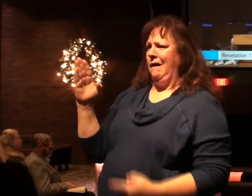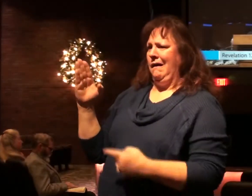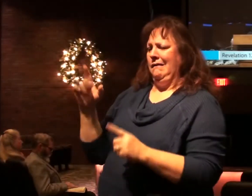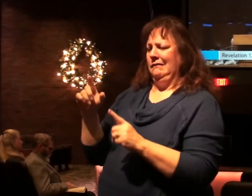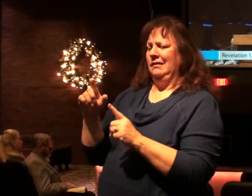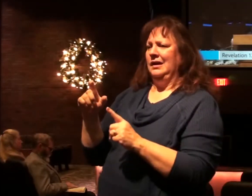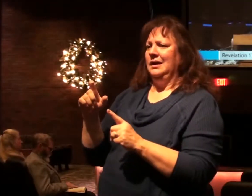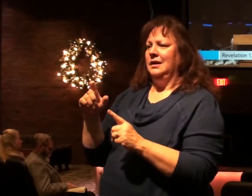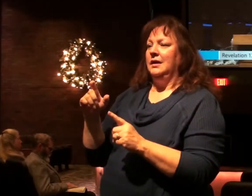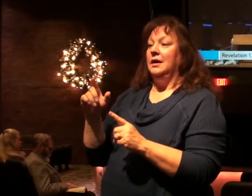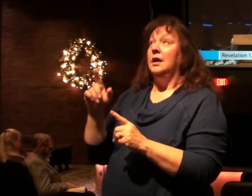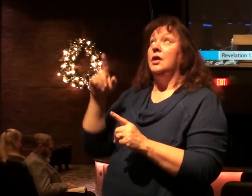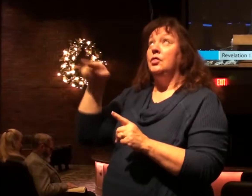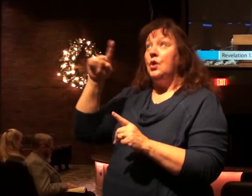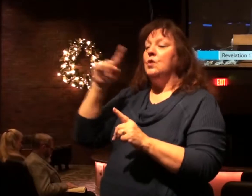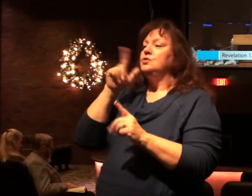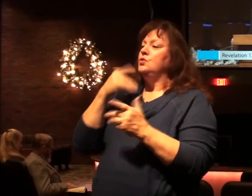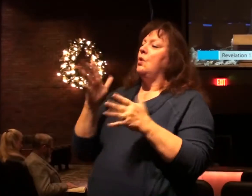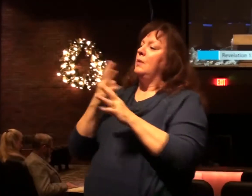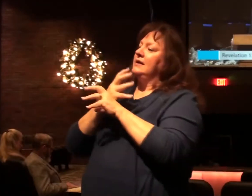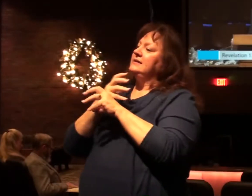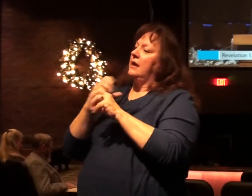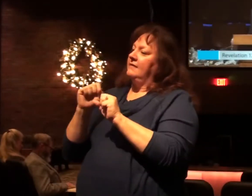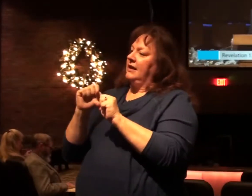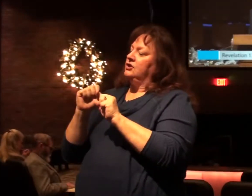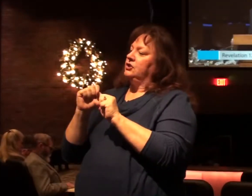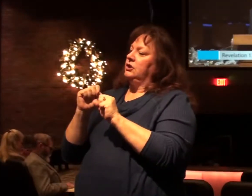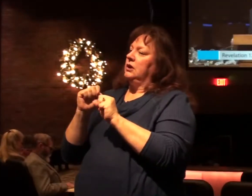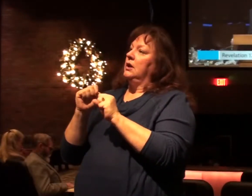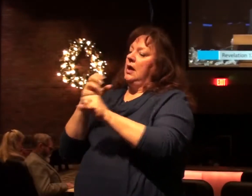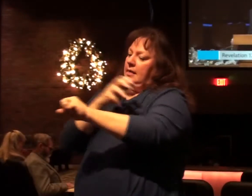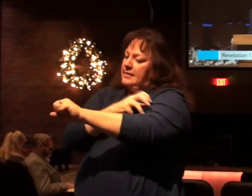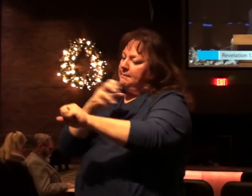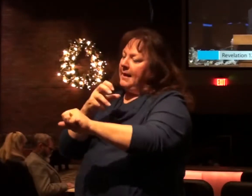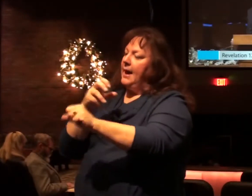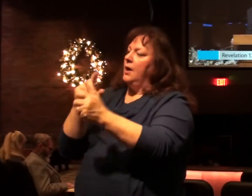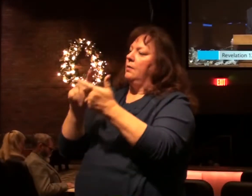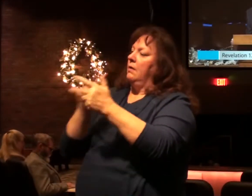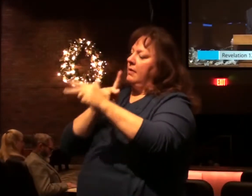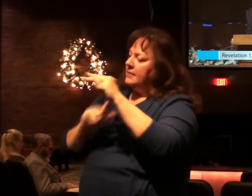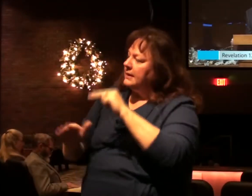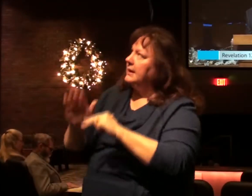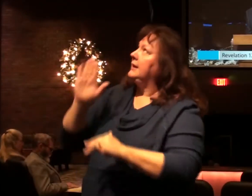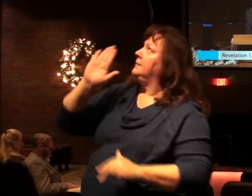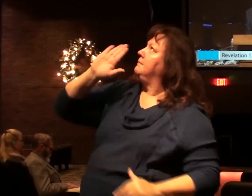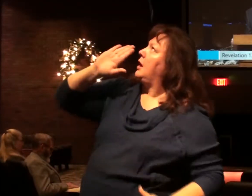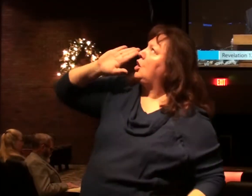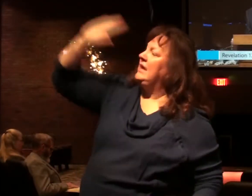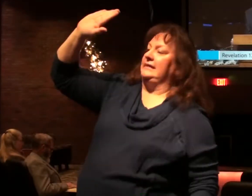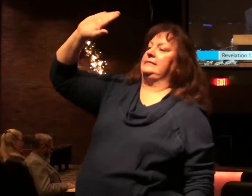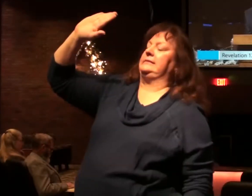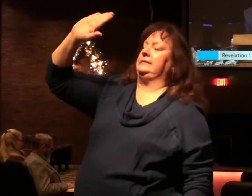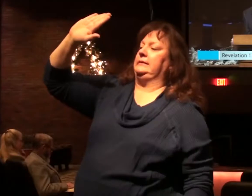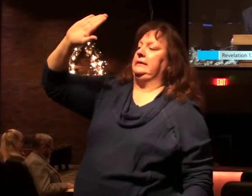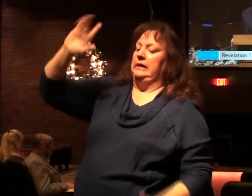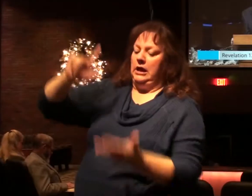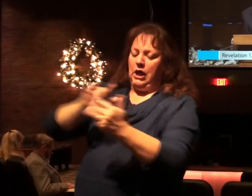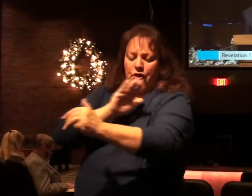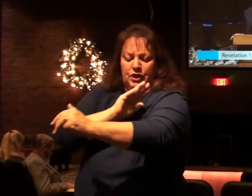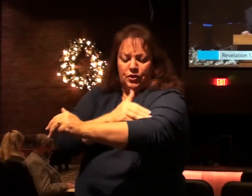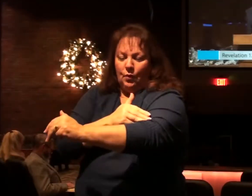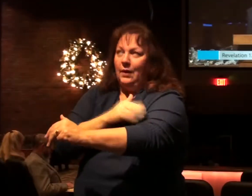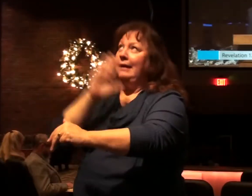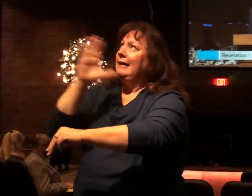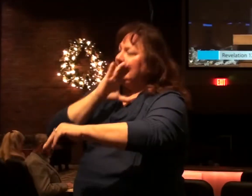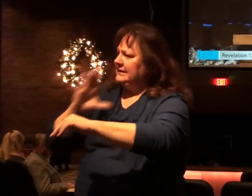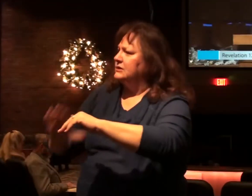goes with salvation. It's the salvation of our God, the power of our God, the kingdom of our God, the authority of this